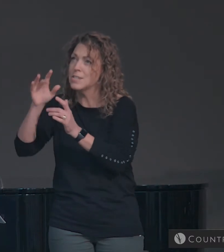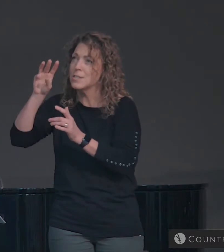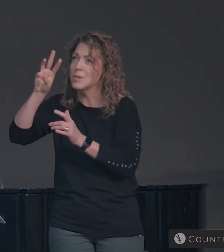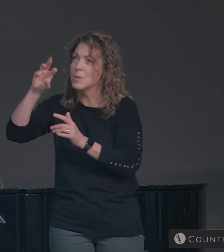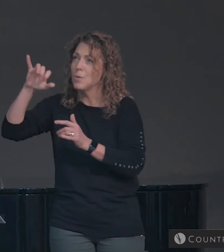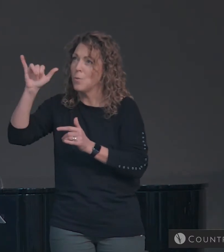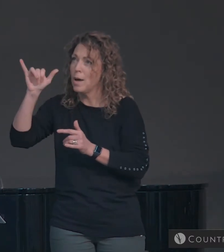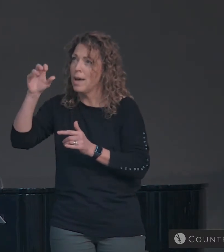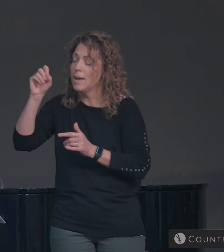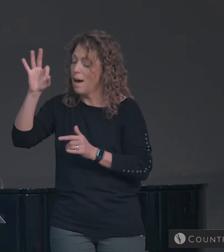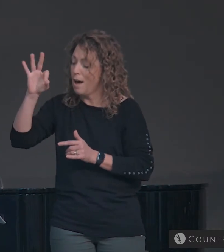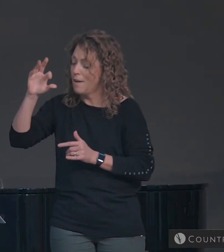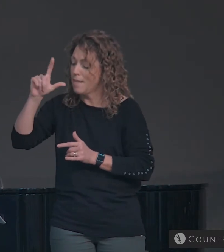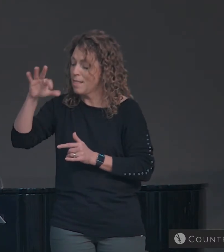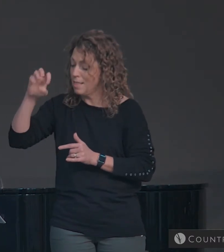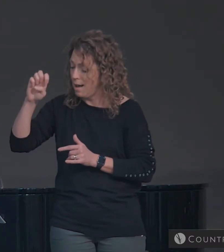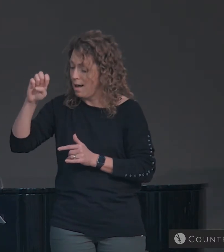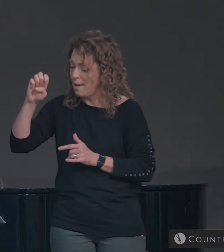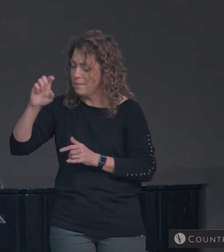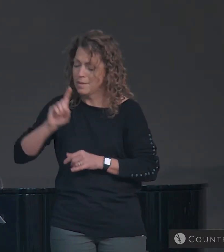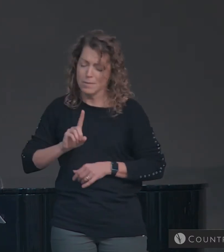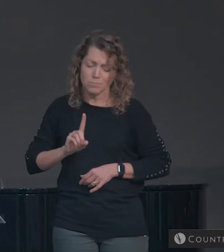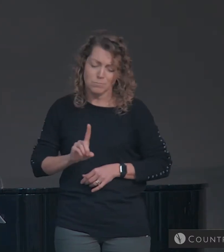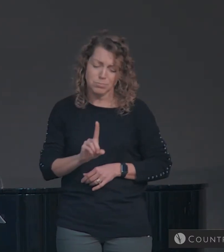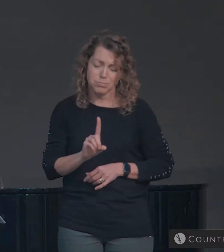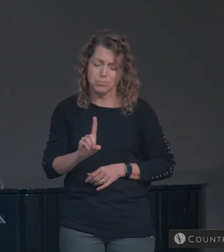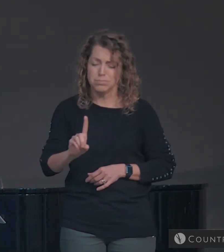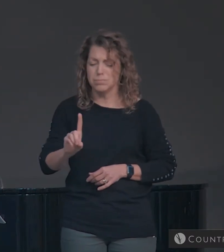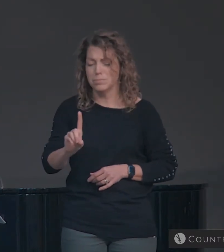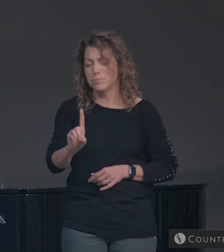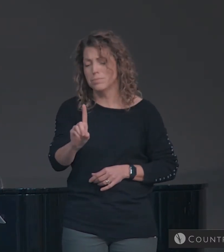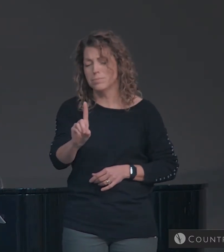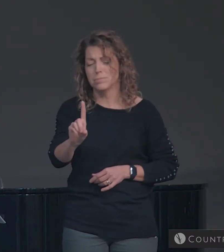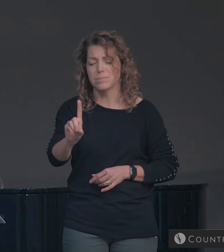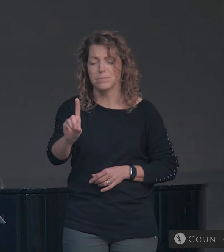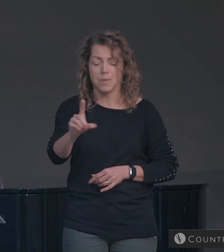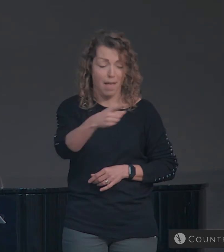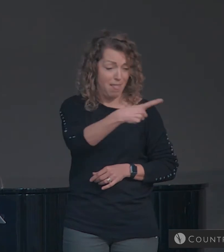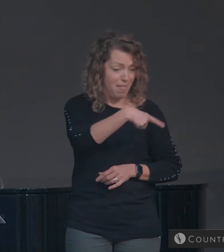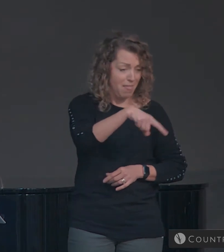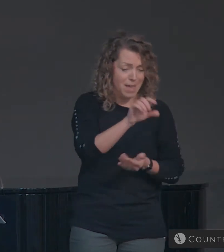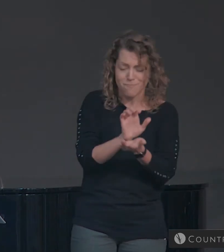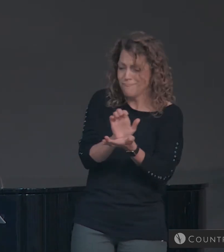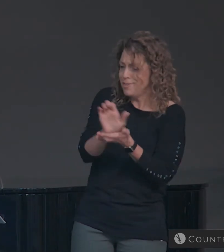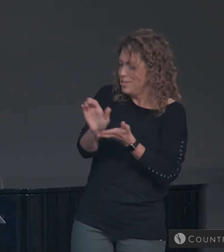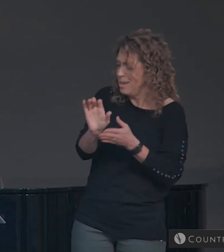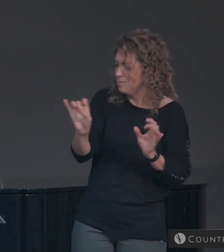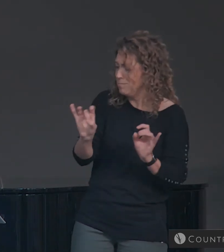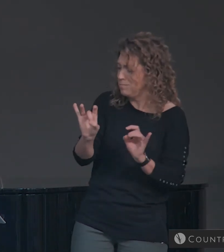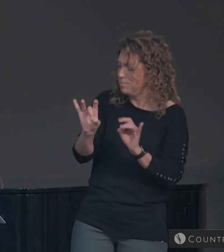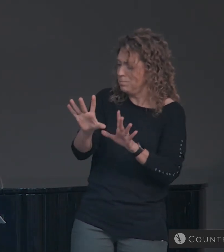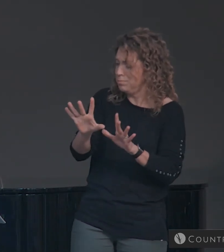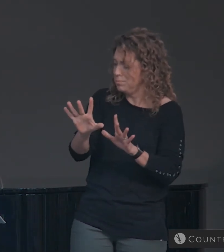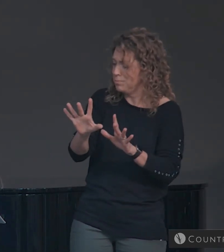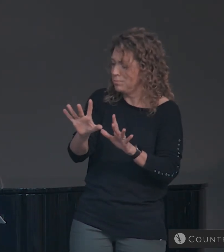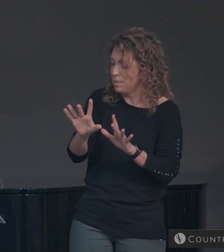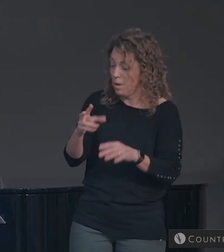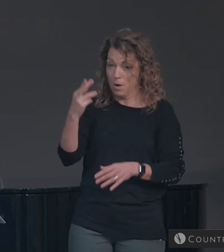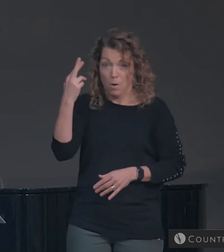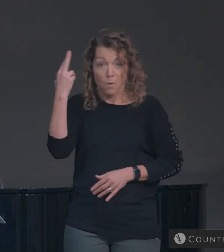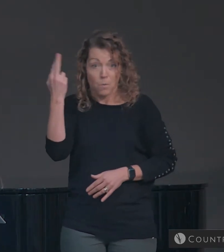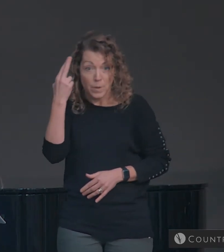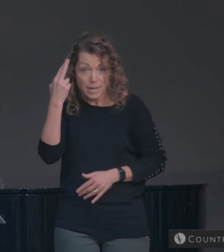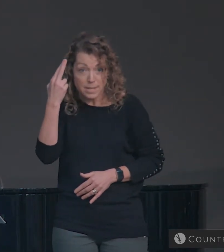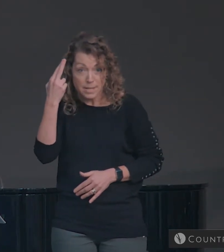to walk the road rejected and despised. That